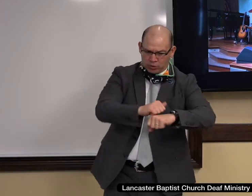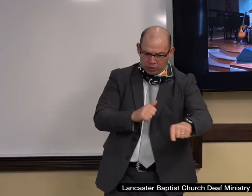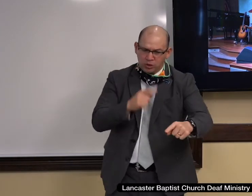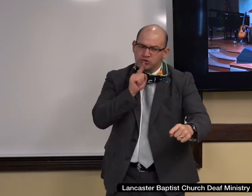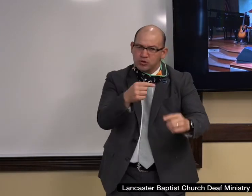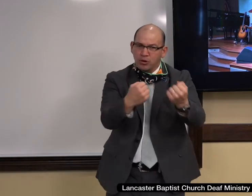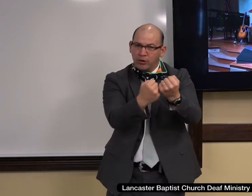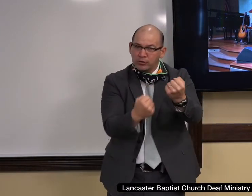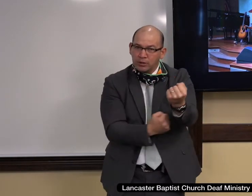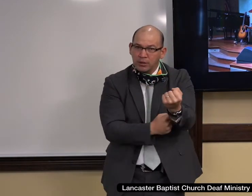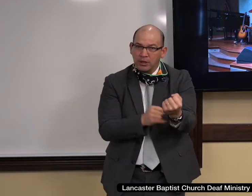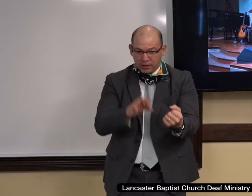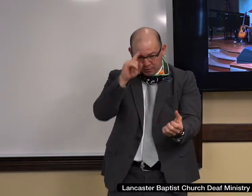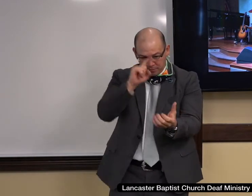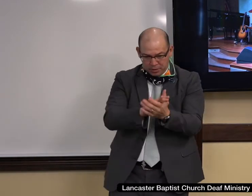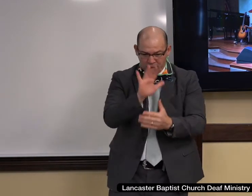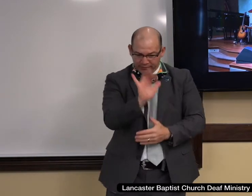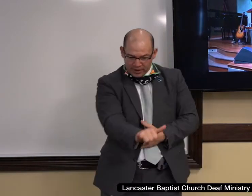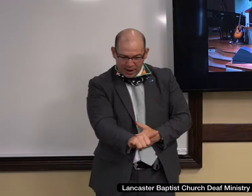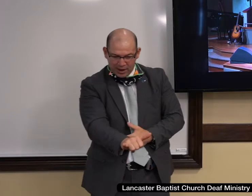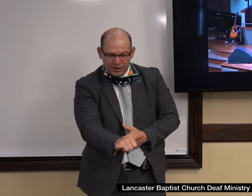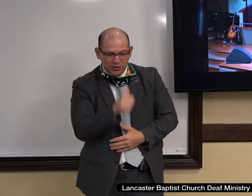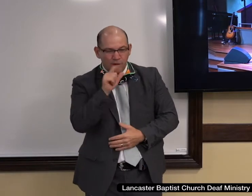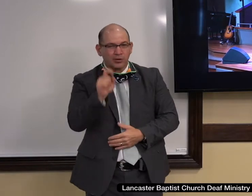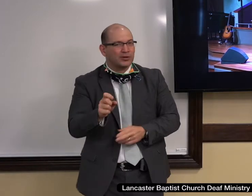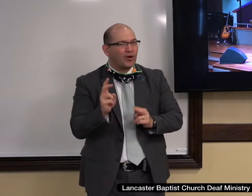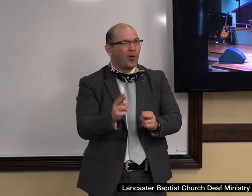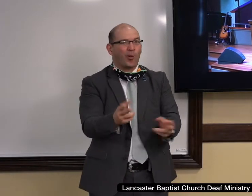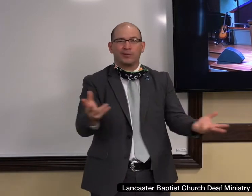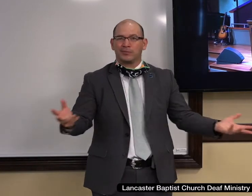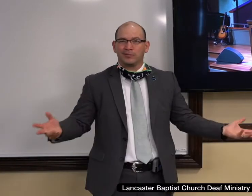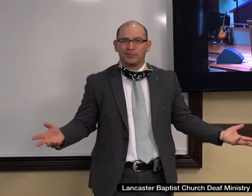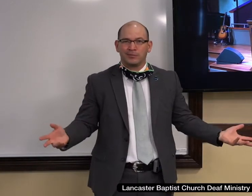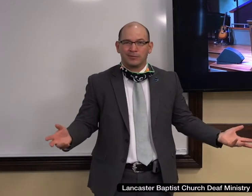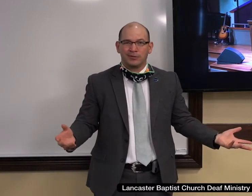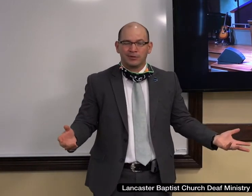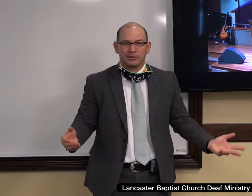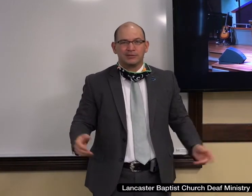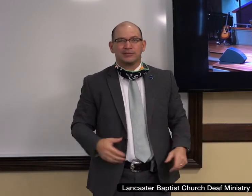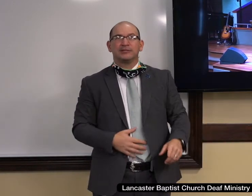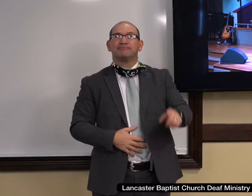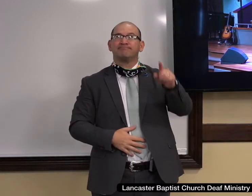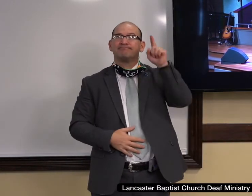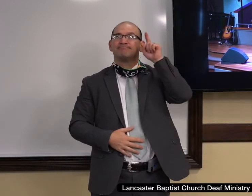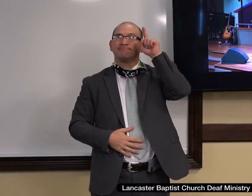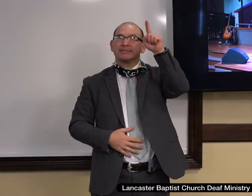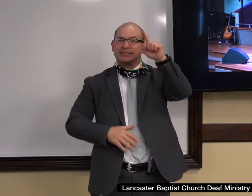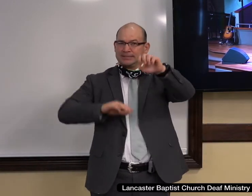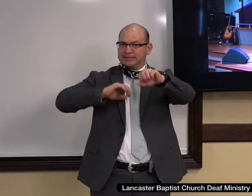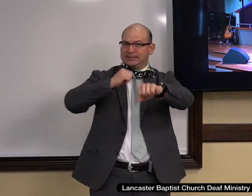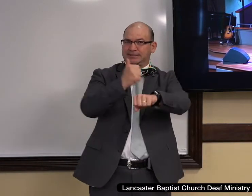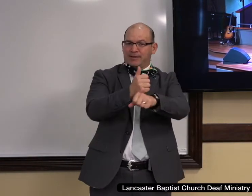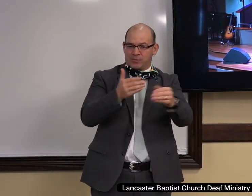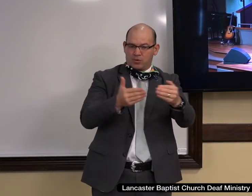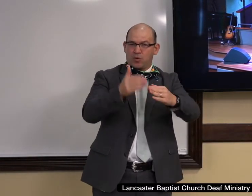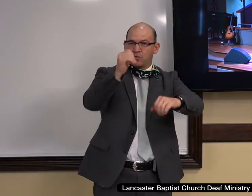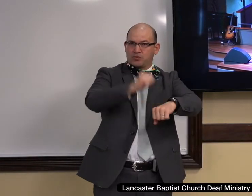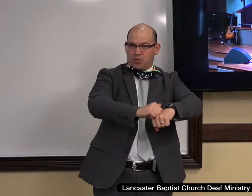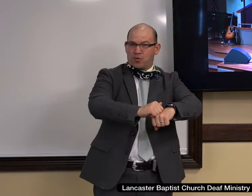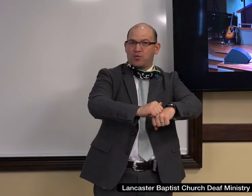He that believeth shall not make haste. In other words, in the Old Testament, God ordained the cornerstone to be the Lord Jesus Christ.